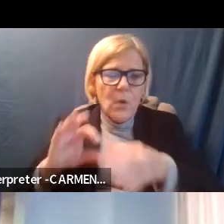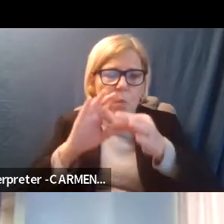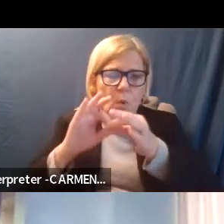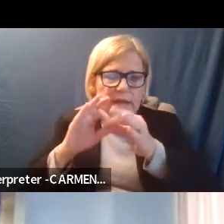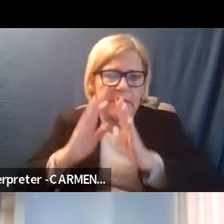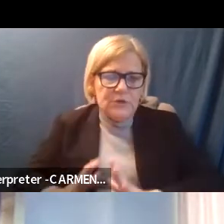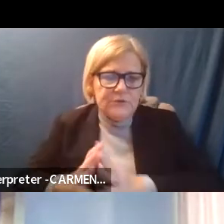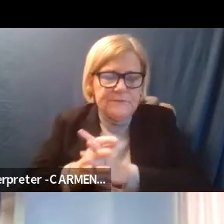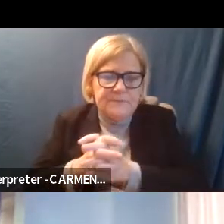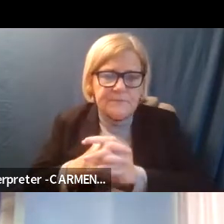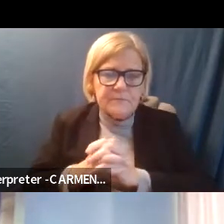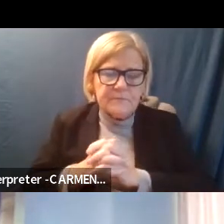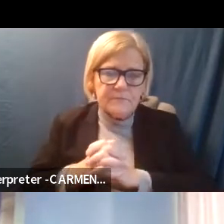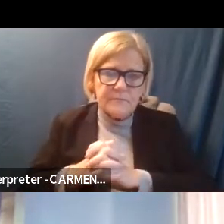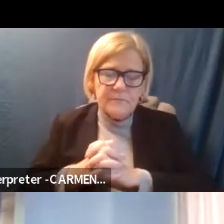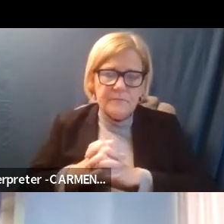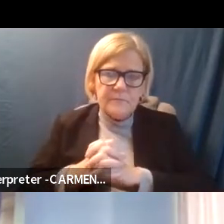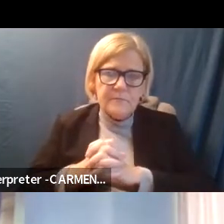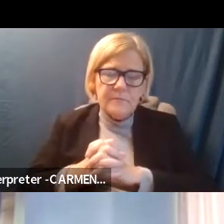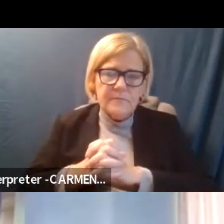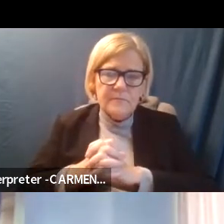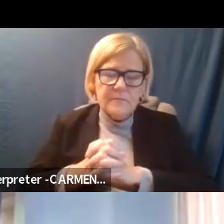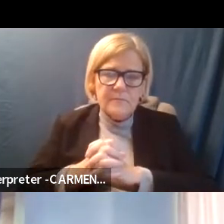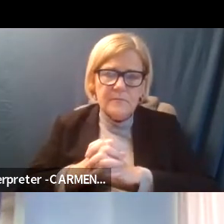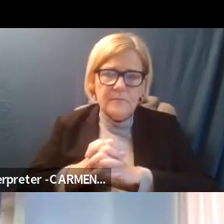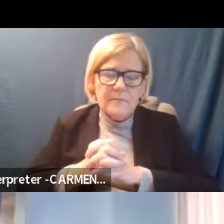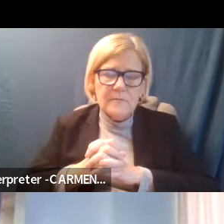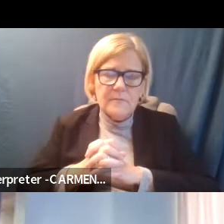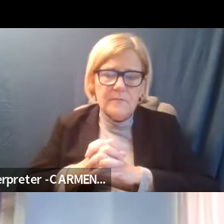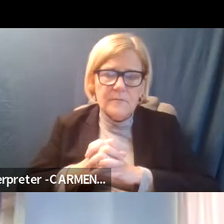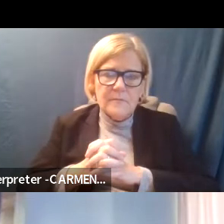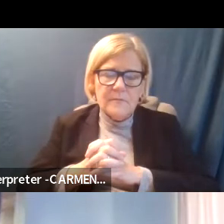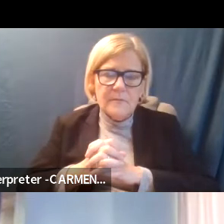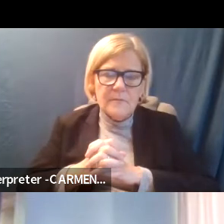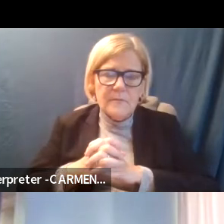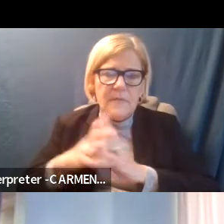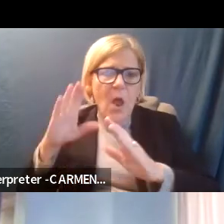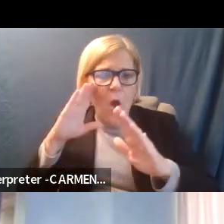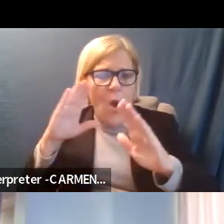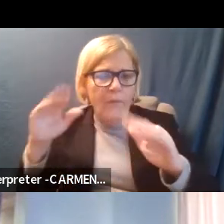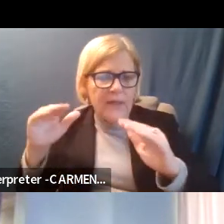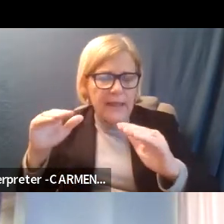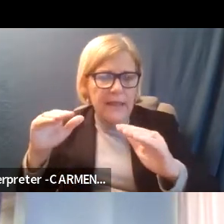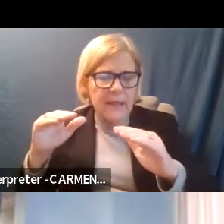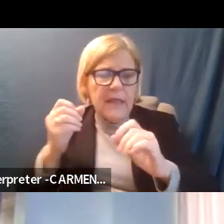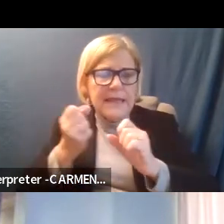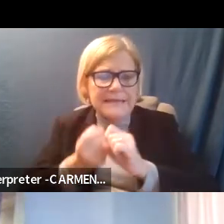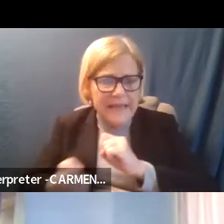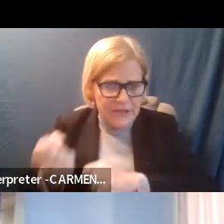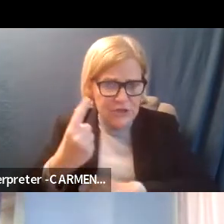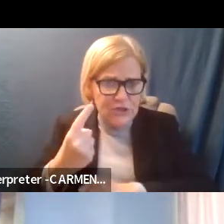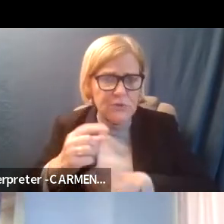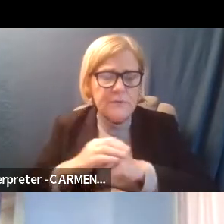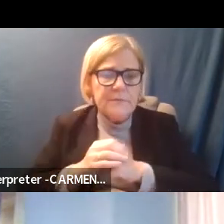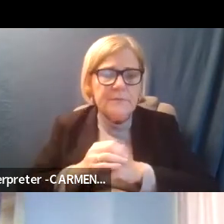and the that and hopefully, hopefully next year,